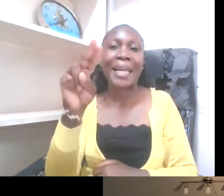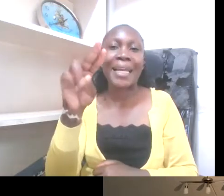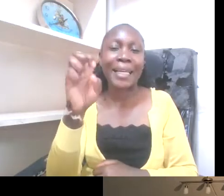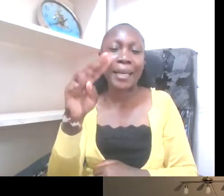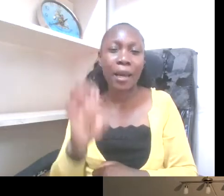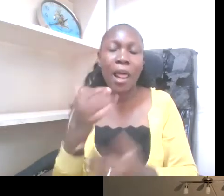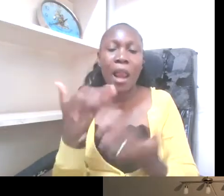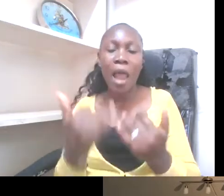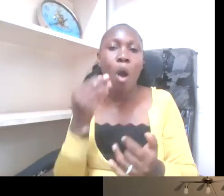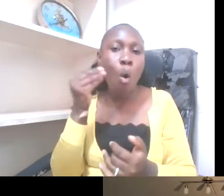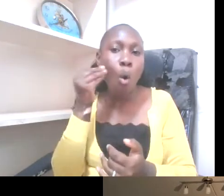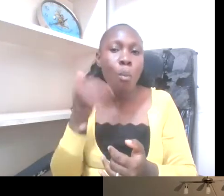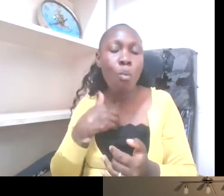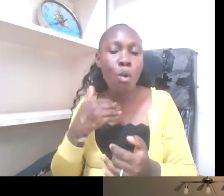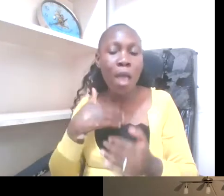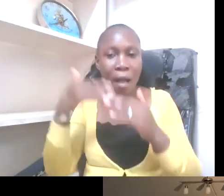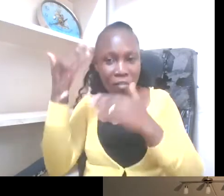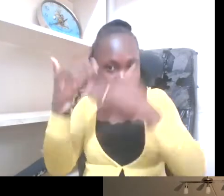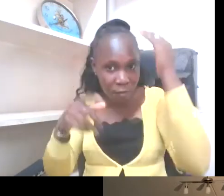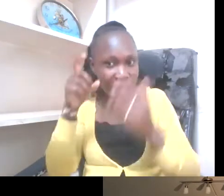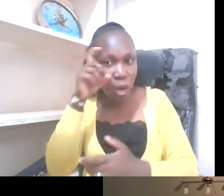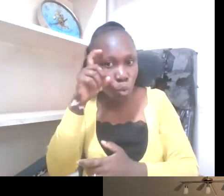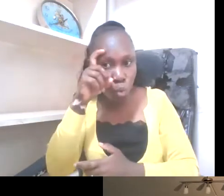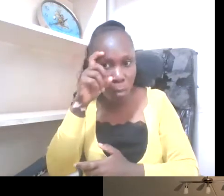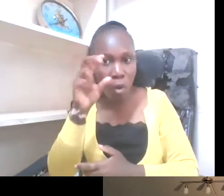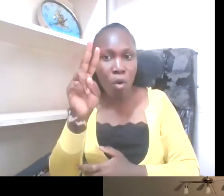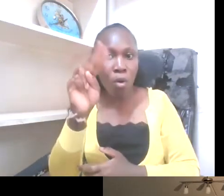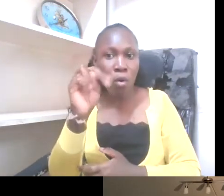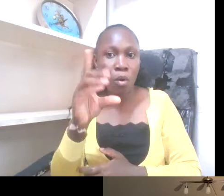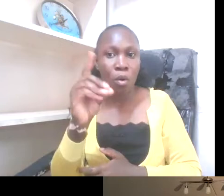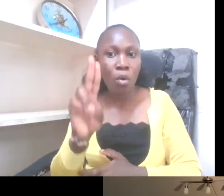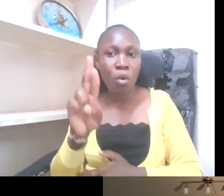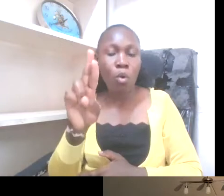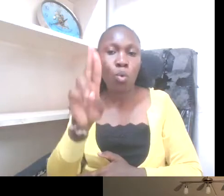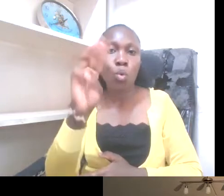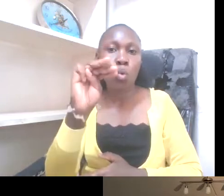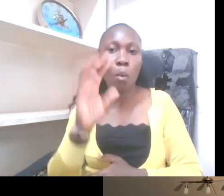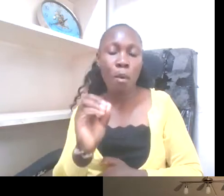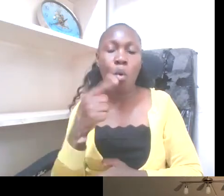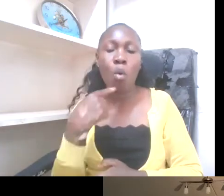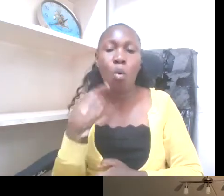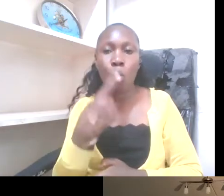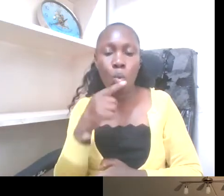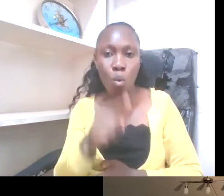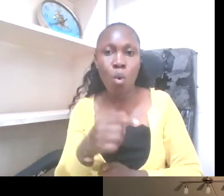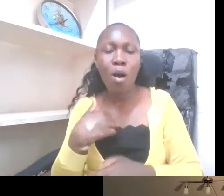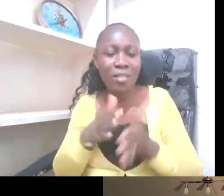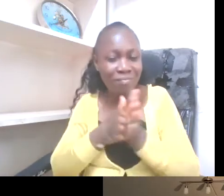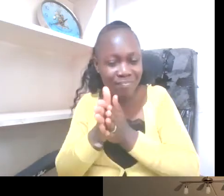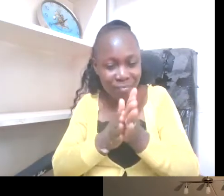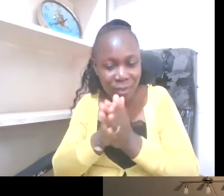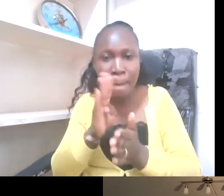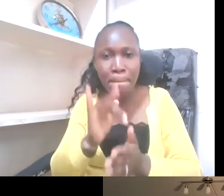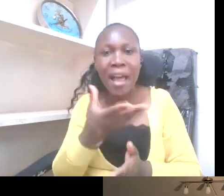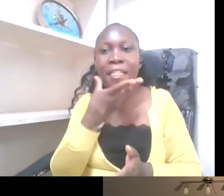Professor Durumo. Professor Michael Durumo was actually inspired by the father of deaf education in Kenya,